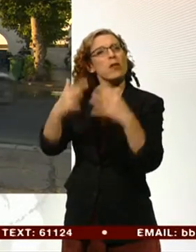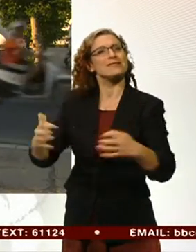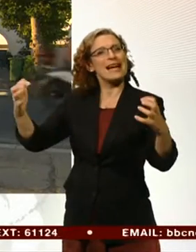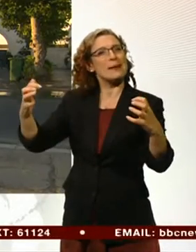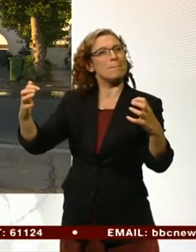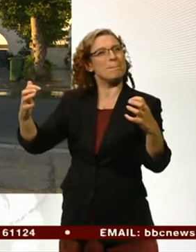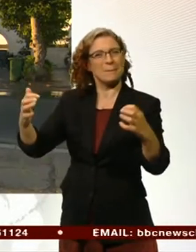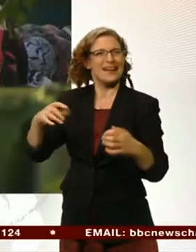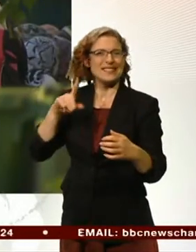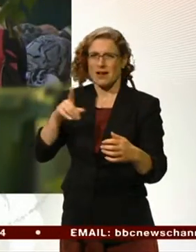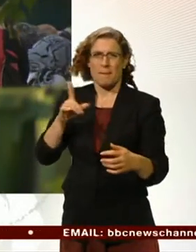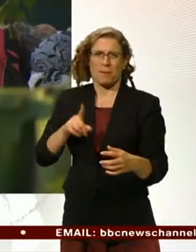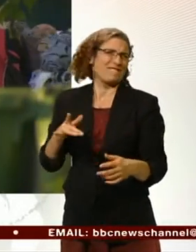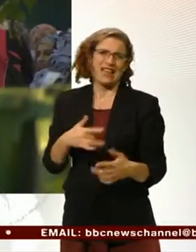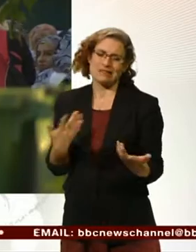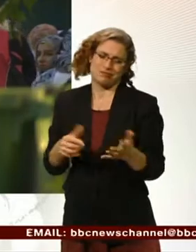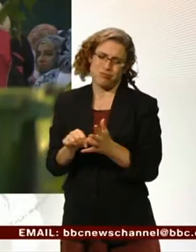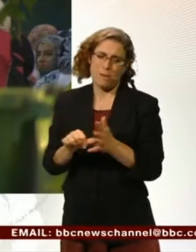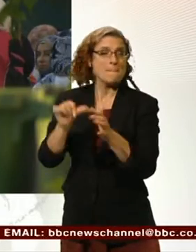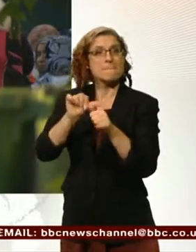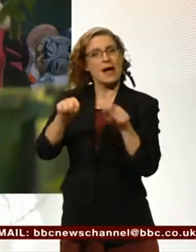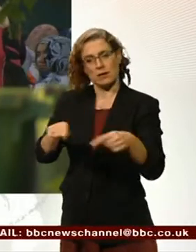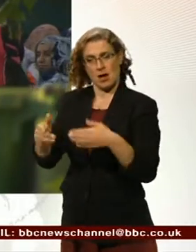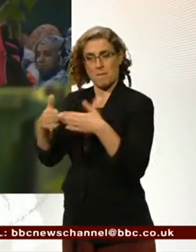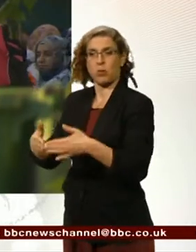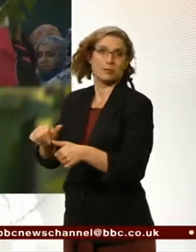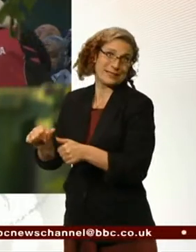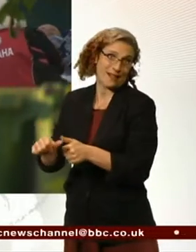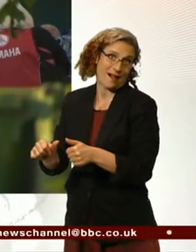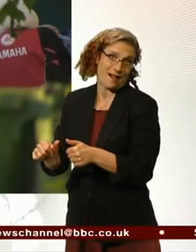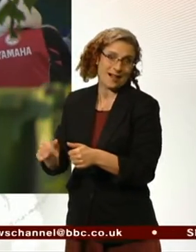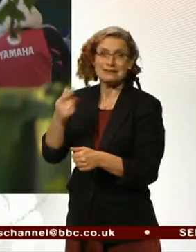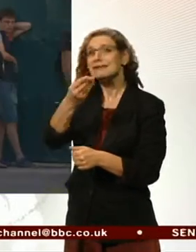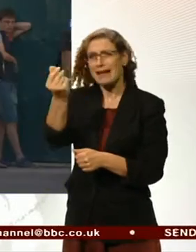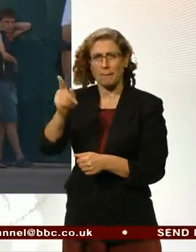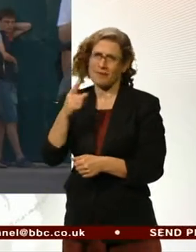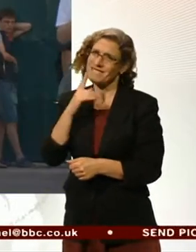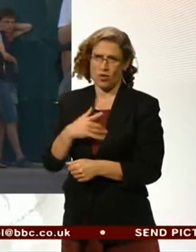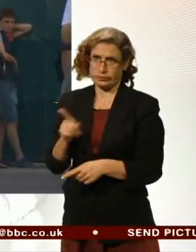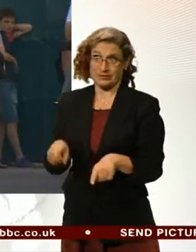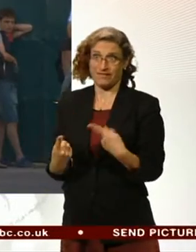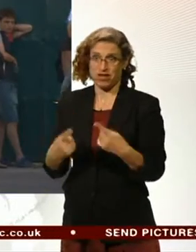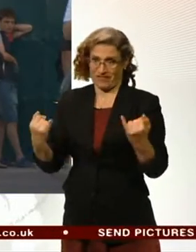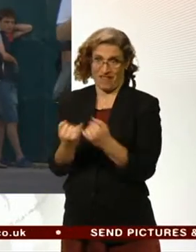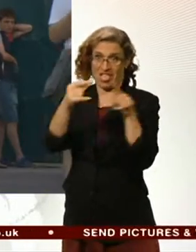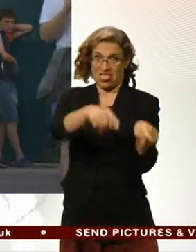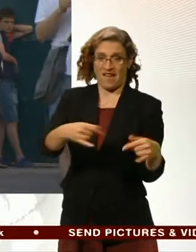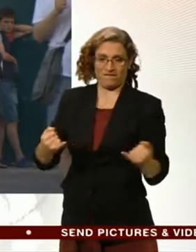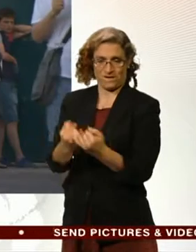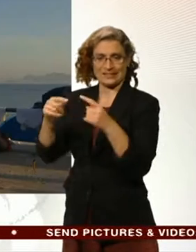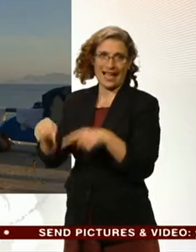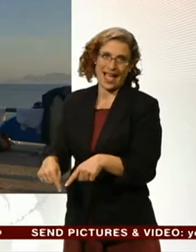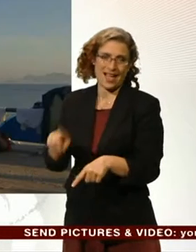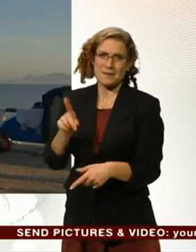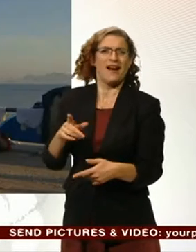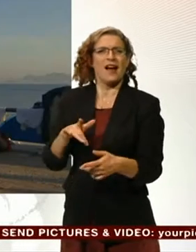that this is simply moving the problem from there, but something has to be done to try to tackle it. I was on the seafront this morning,